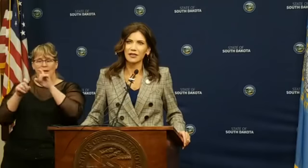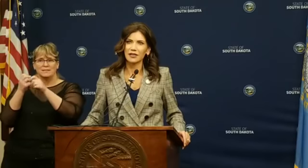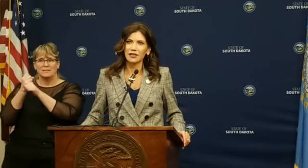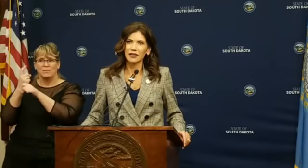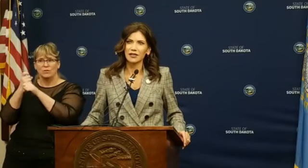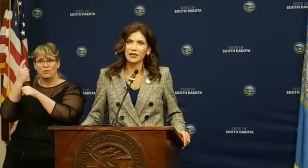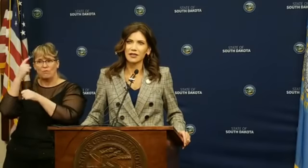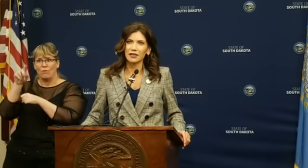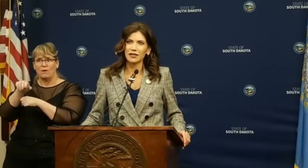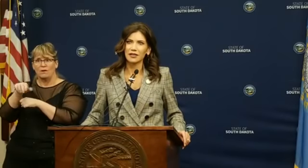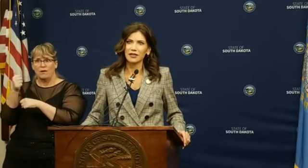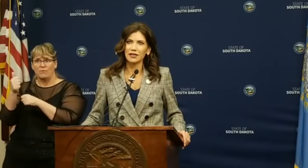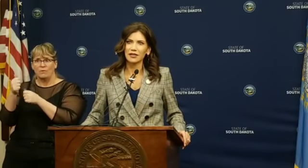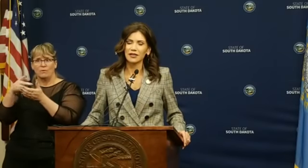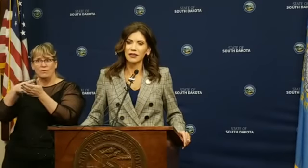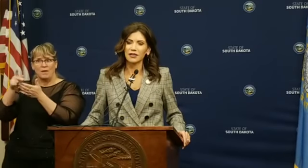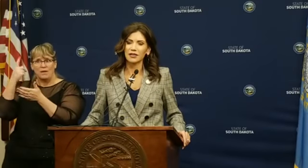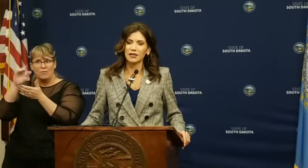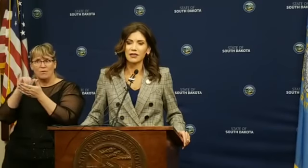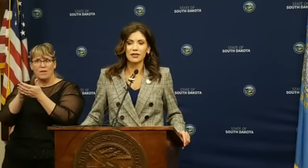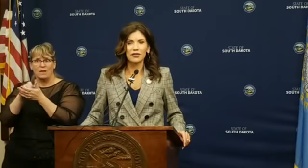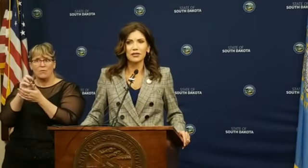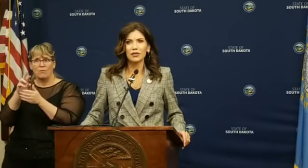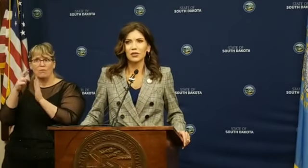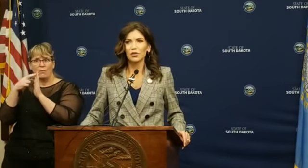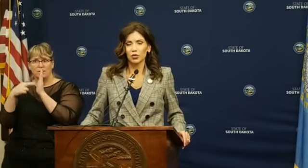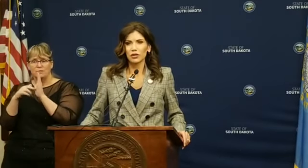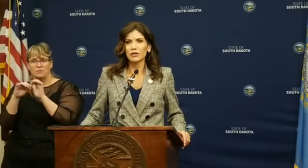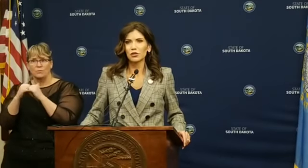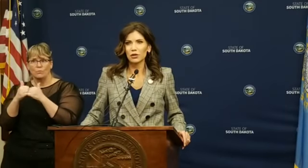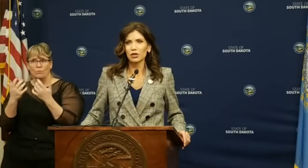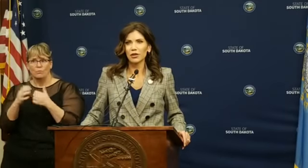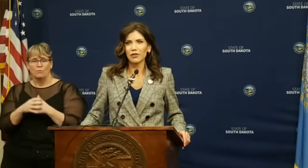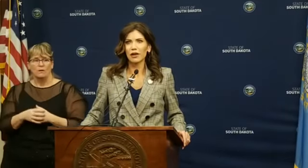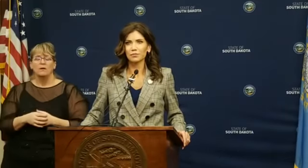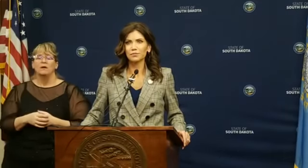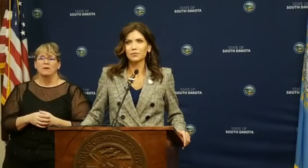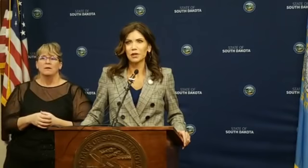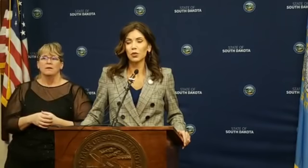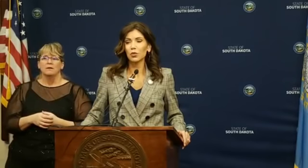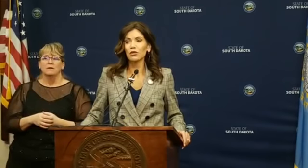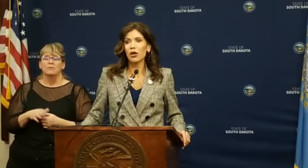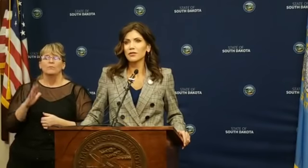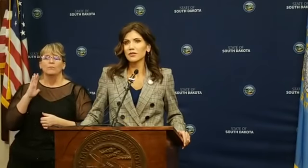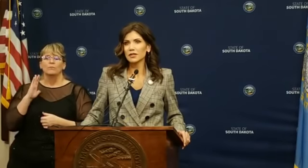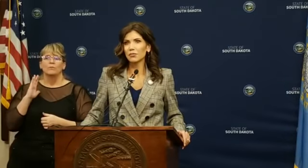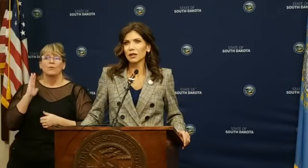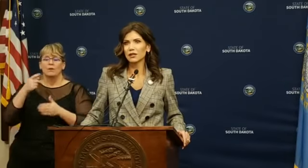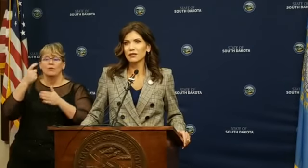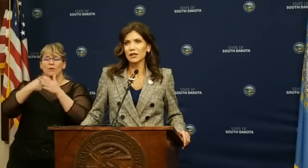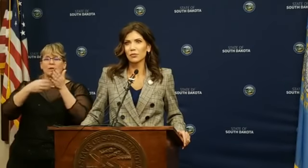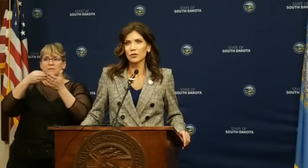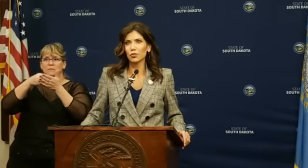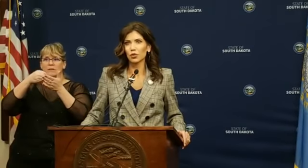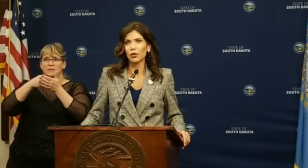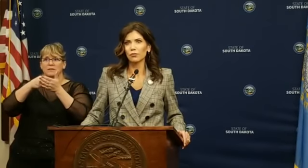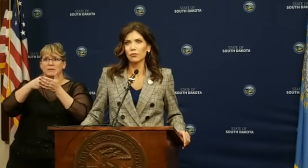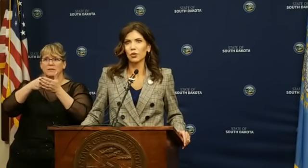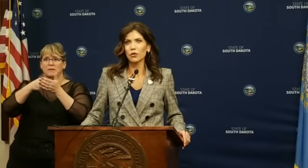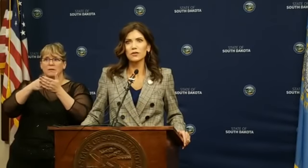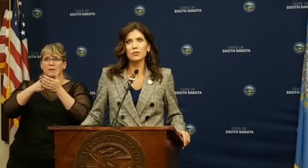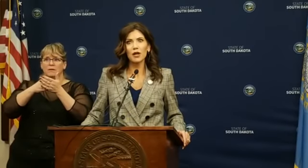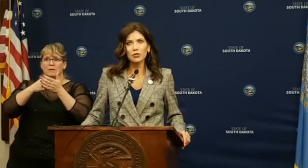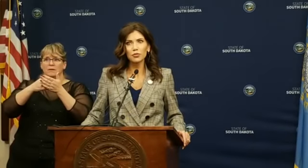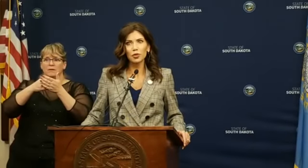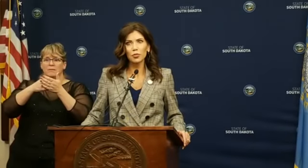appropriation to pay for the enforcement and the regulation? We're continuing to look at that. It will cost the state money to stand up this program.